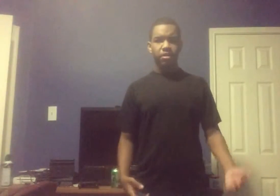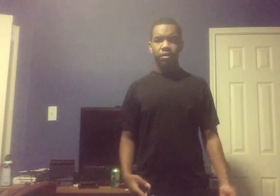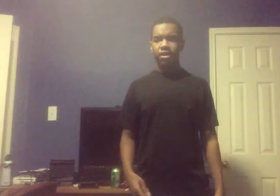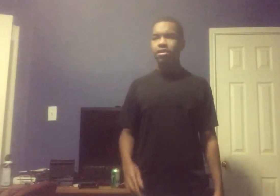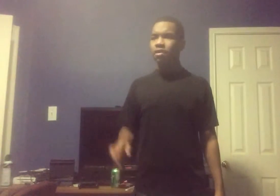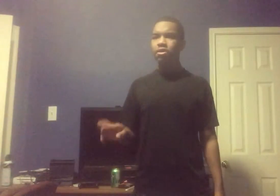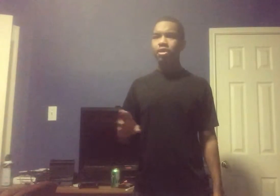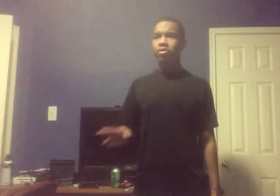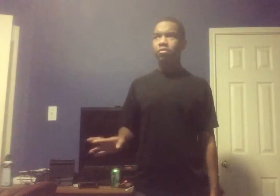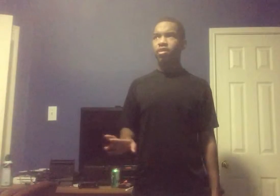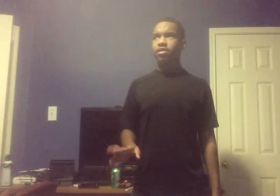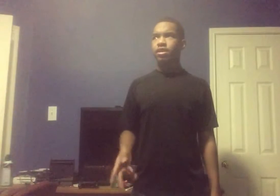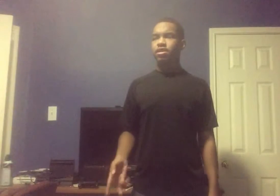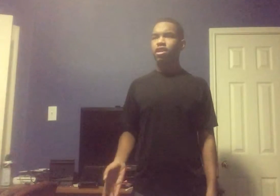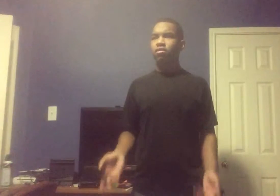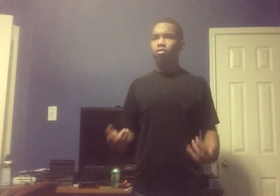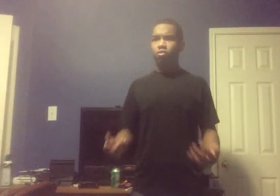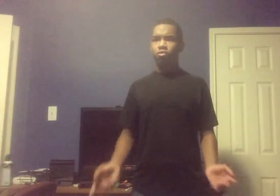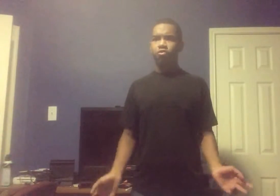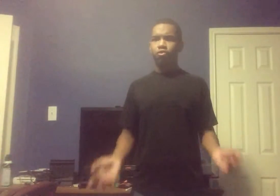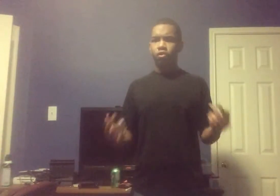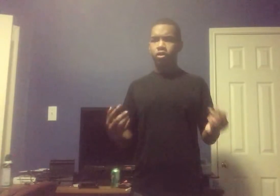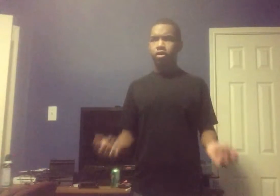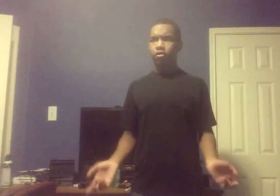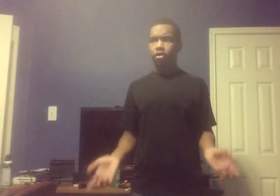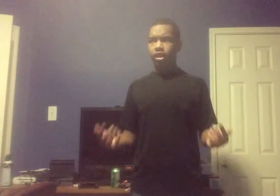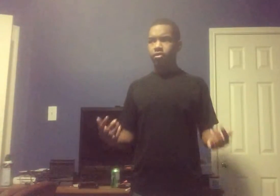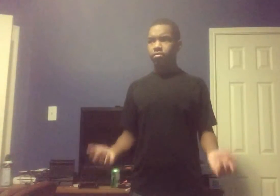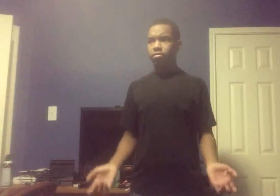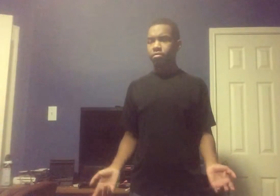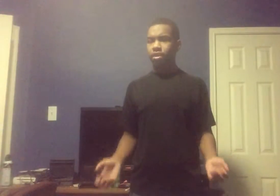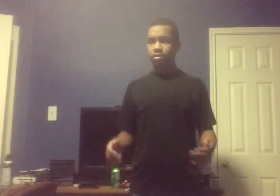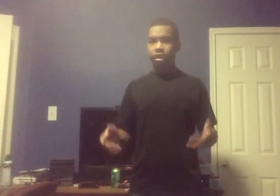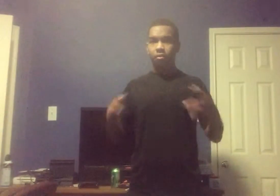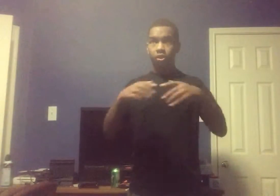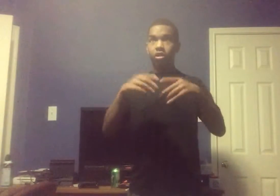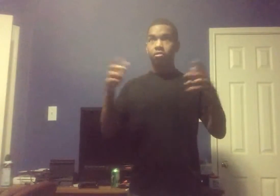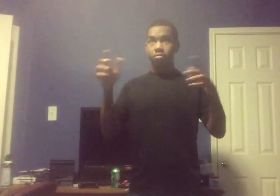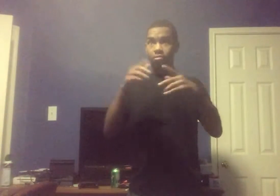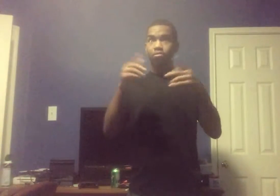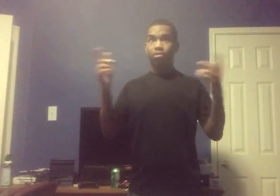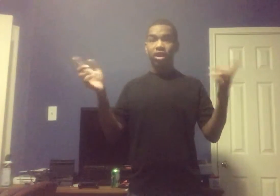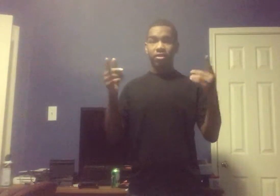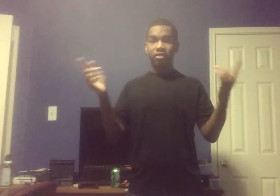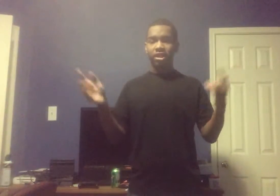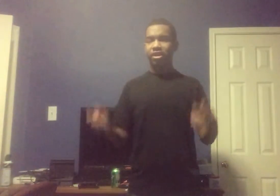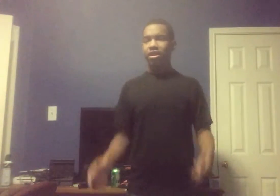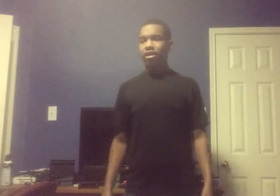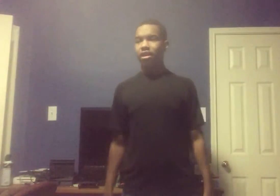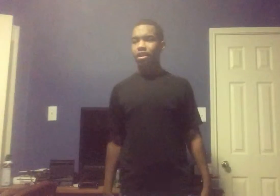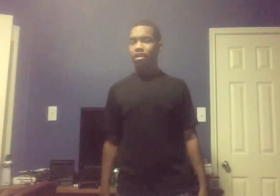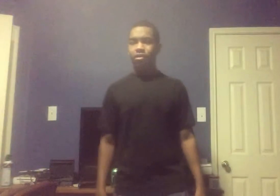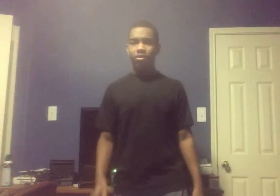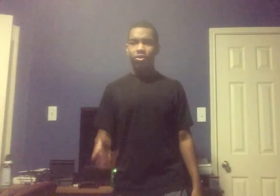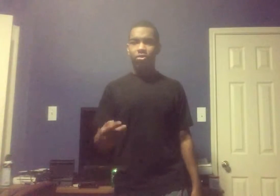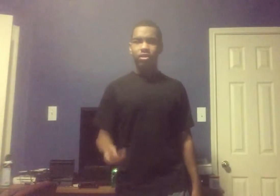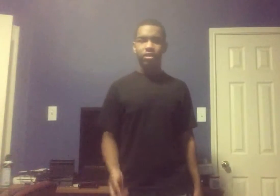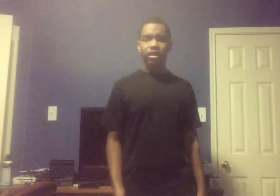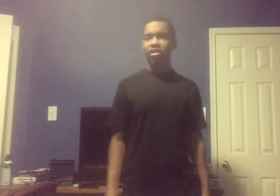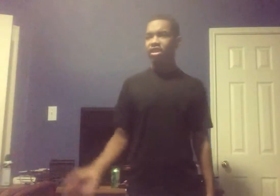Stuff like that It's not a really creepy place It's like a Really lit Like Well Brightly lit Uh Forest I don't